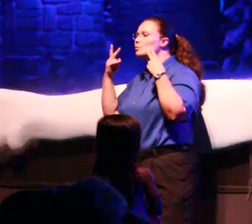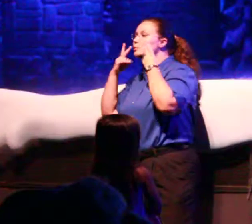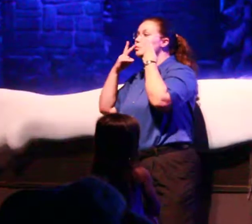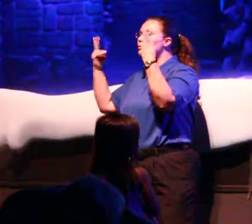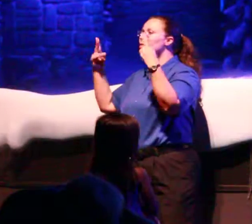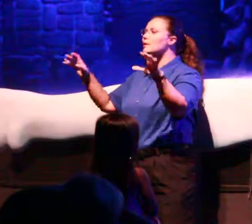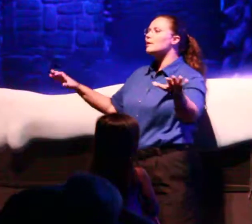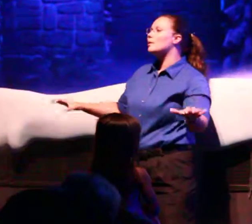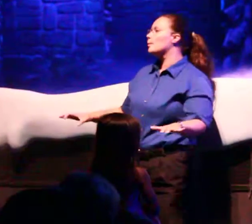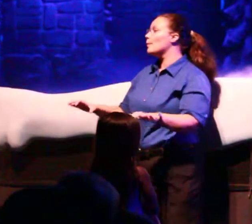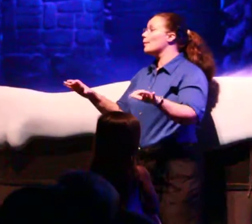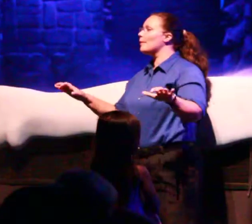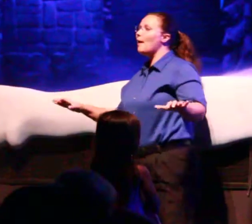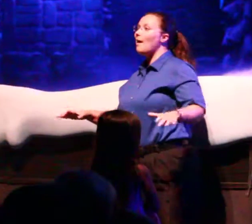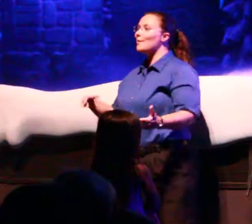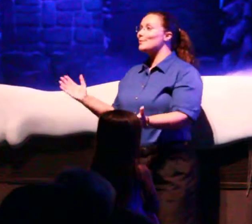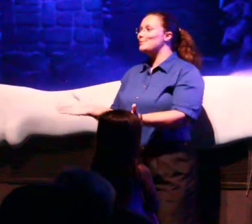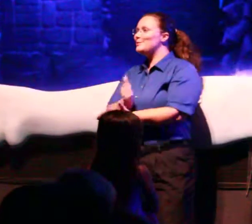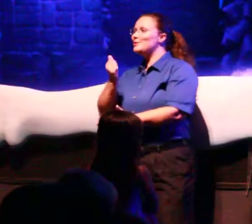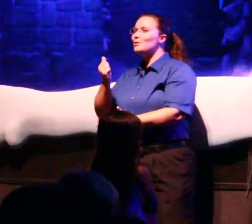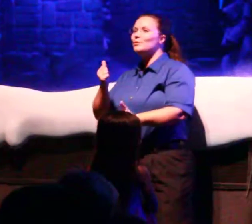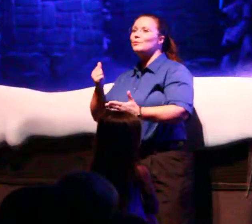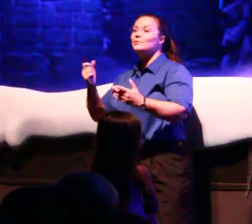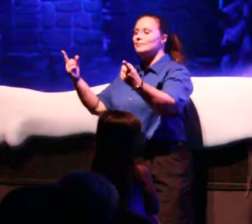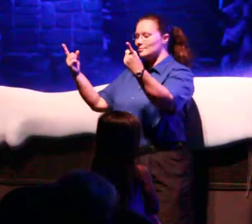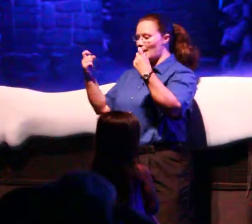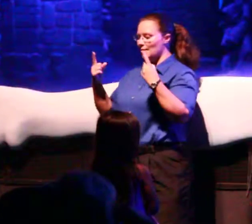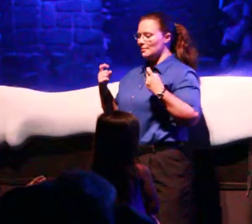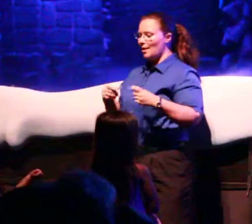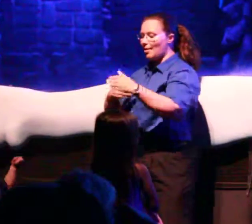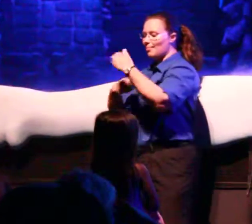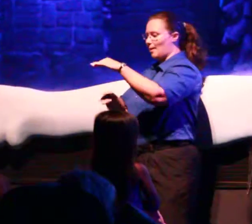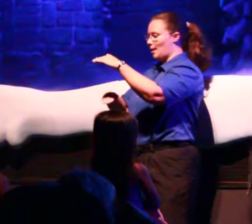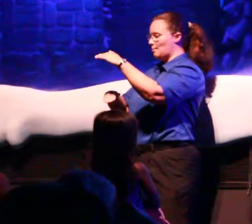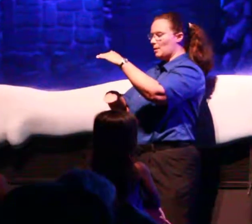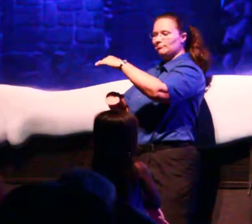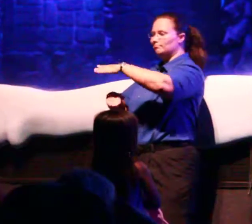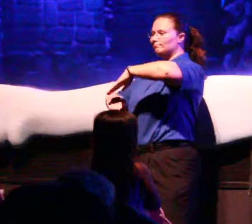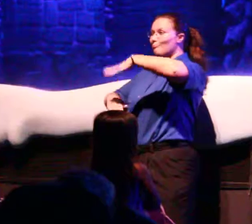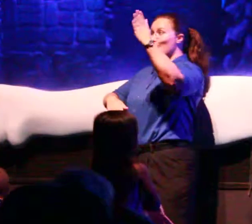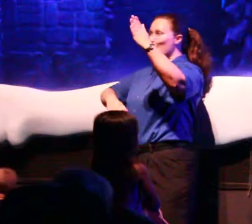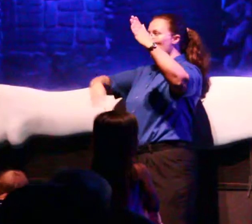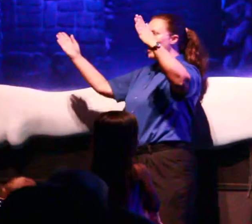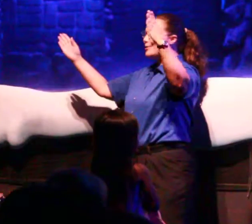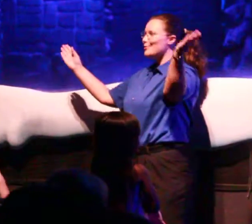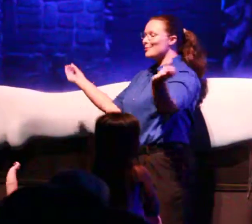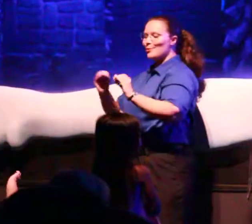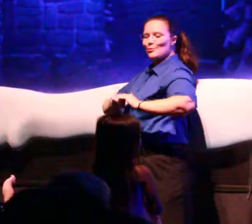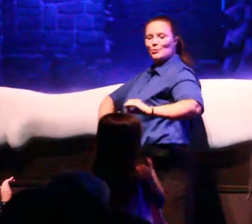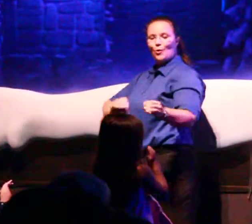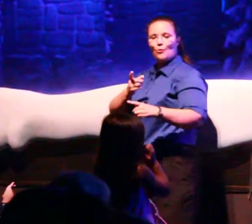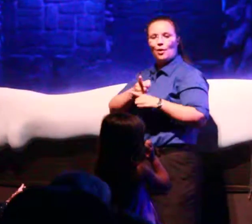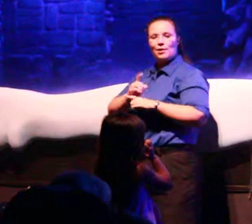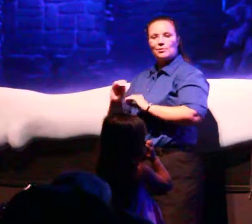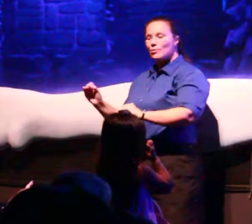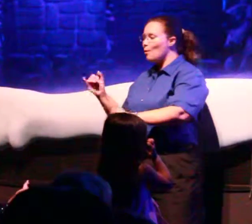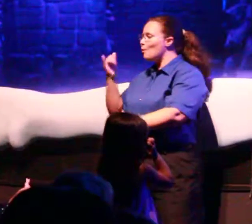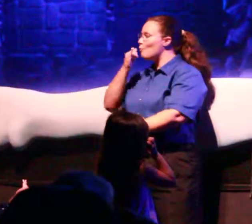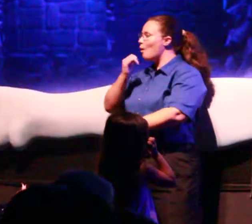to see what I can do. To test the limits and break through. No mind, no wrong,